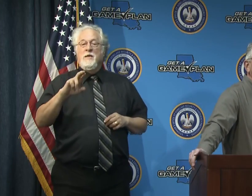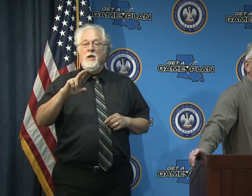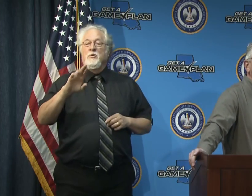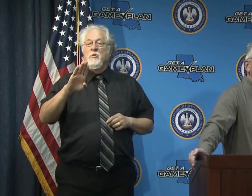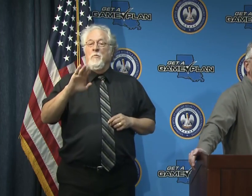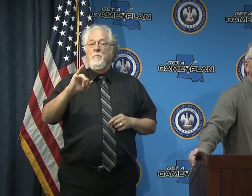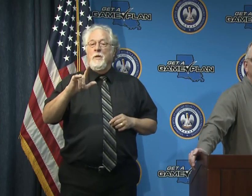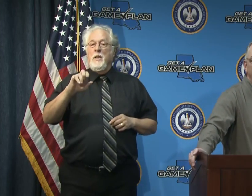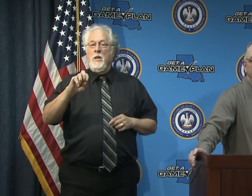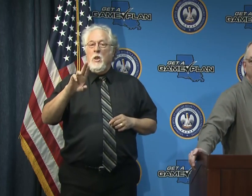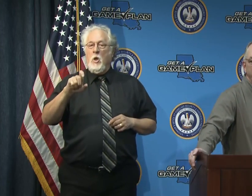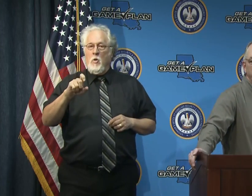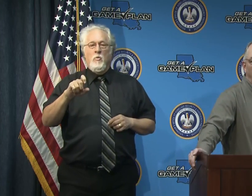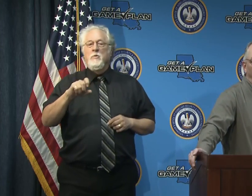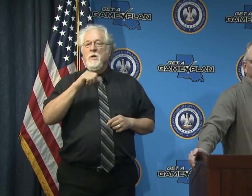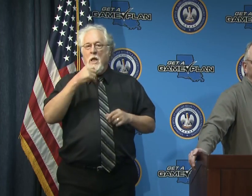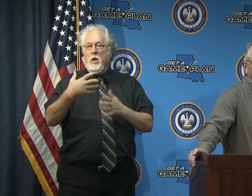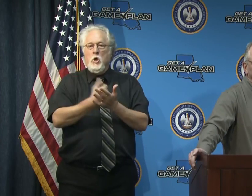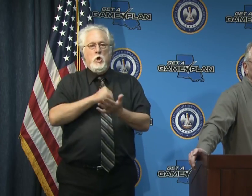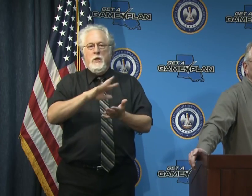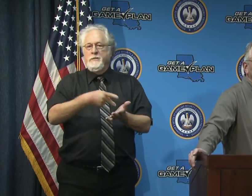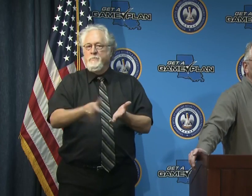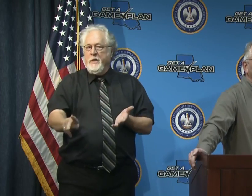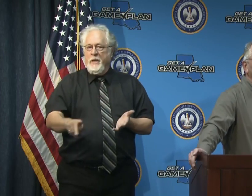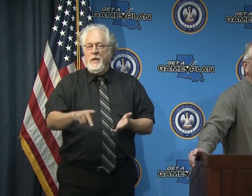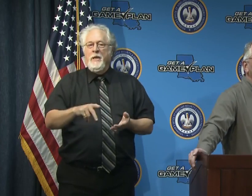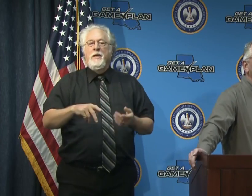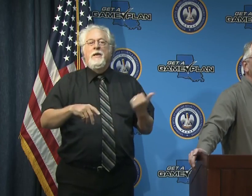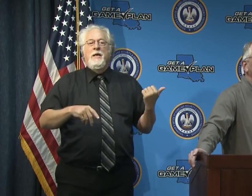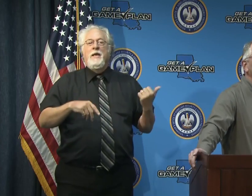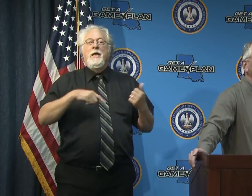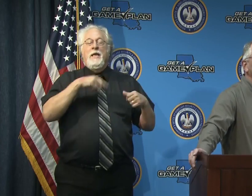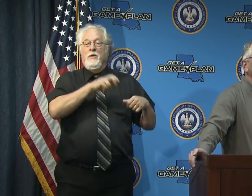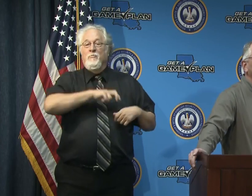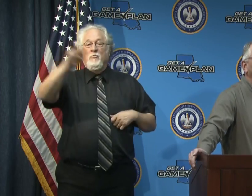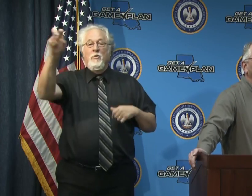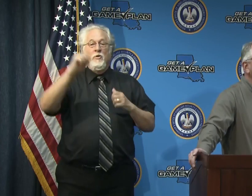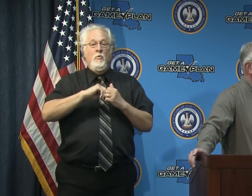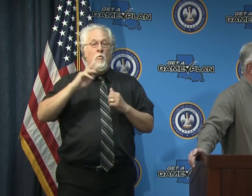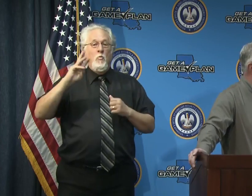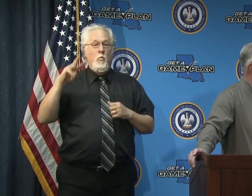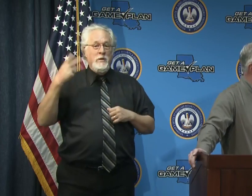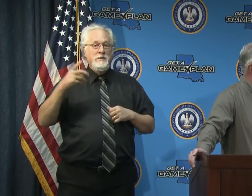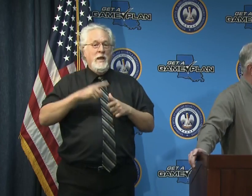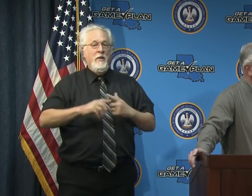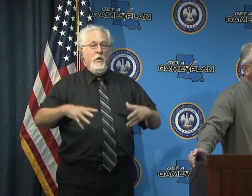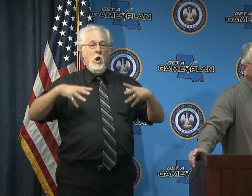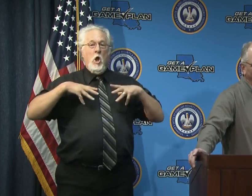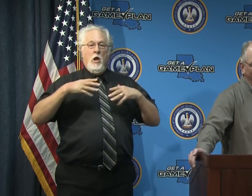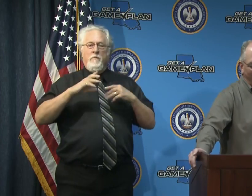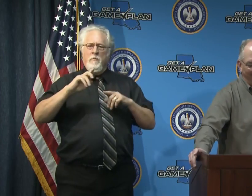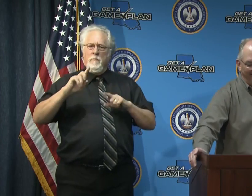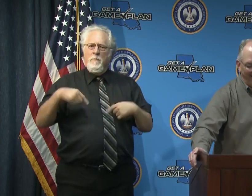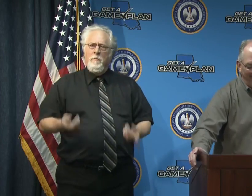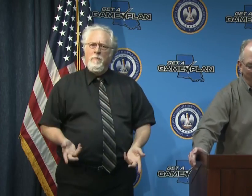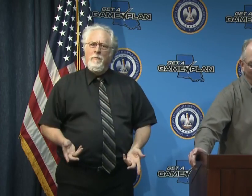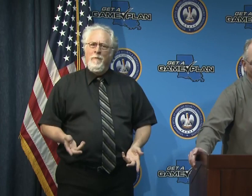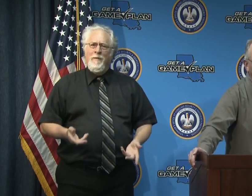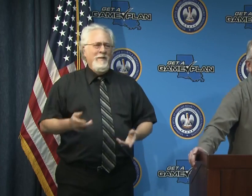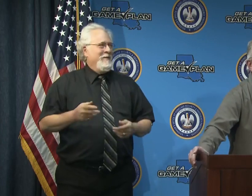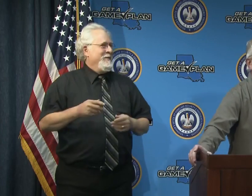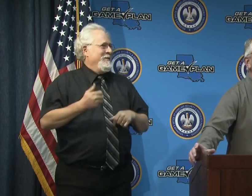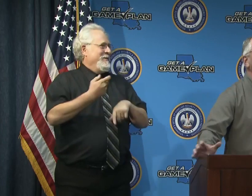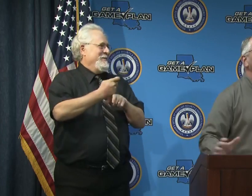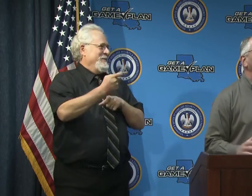because he's not earning his pay um he took a field trip with me wednesday and he's been off ever since it seems like um